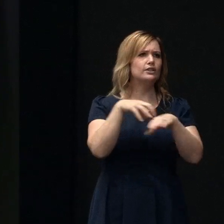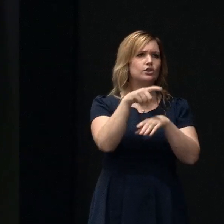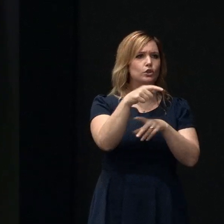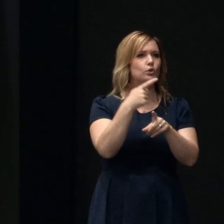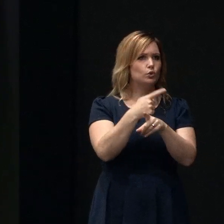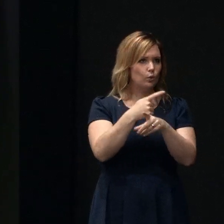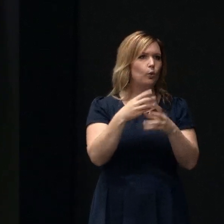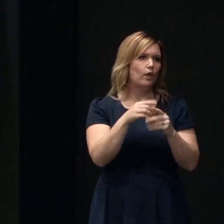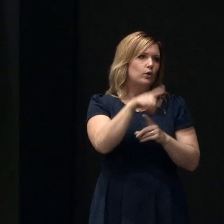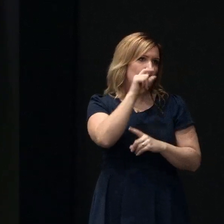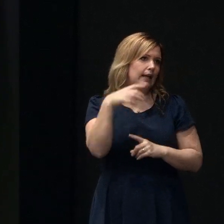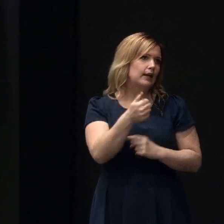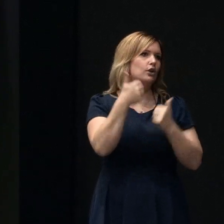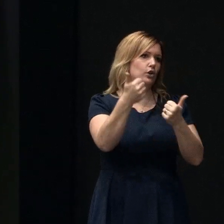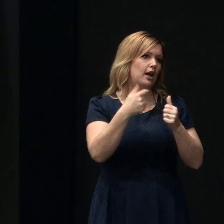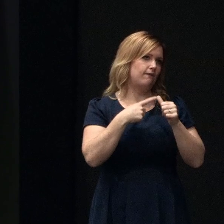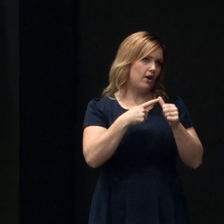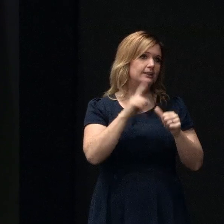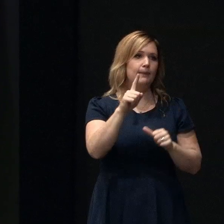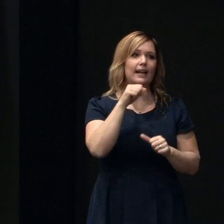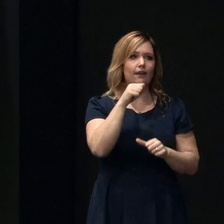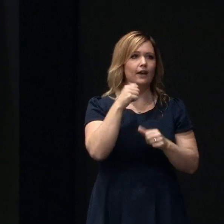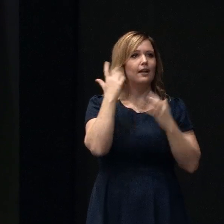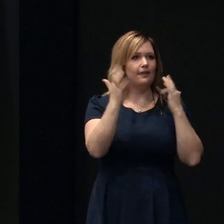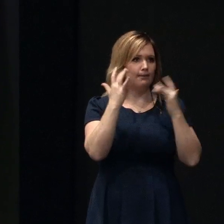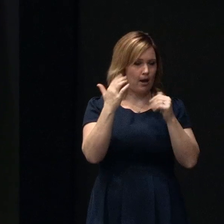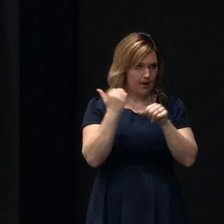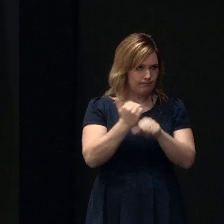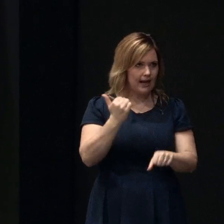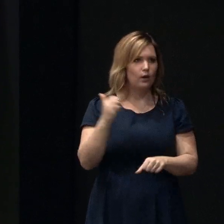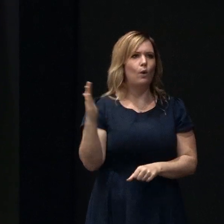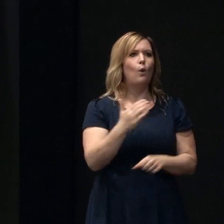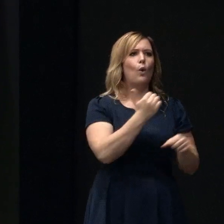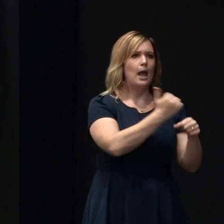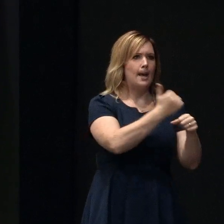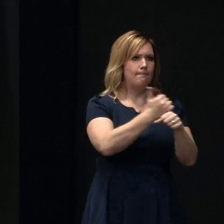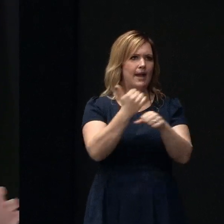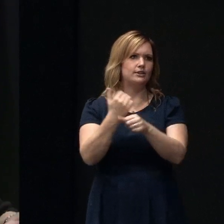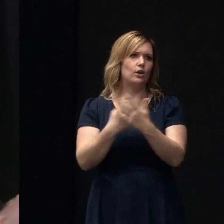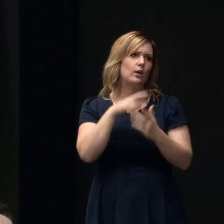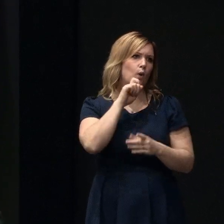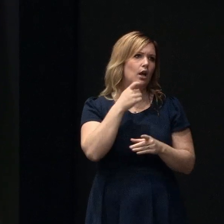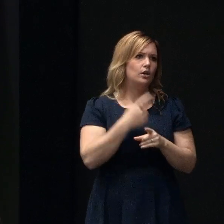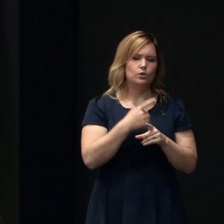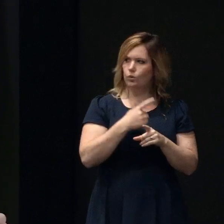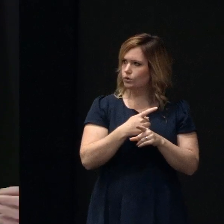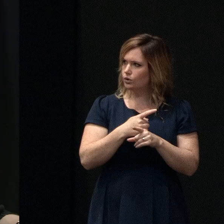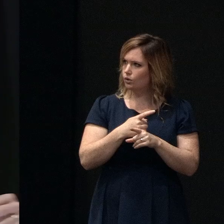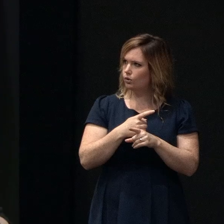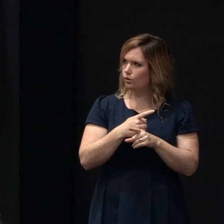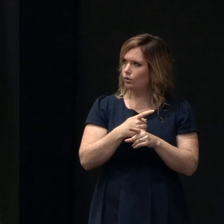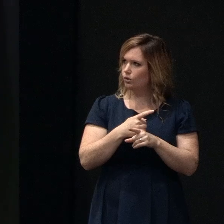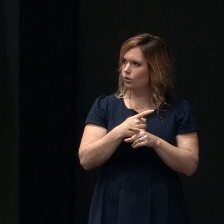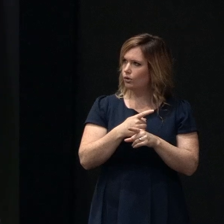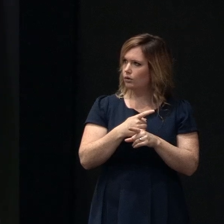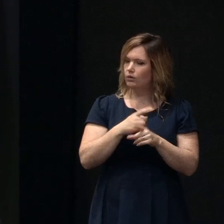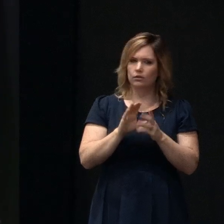terms of independent advice but if it's around the banks all of the banks will generally speaking only talk to their own if it's around deposits their own